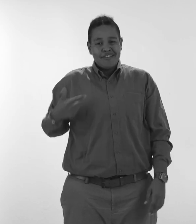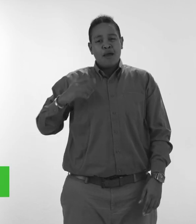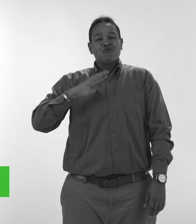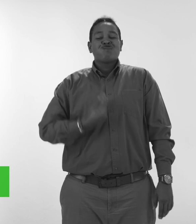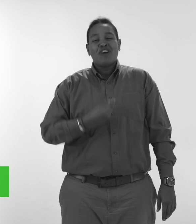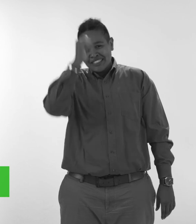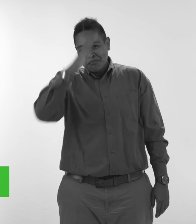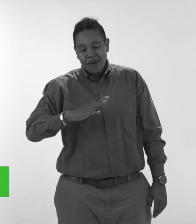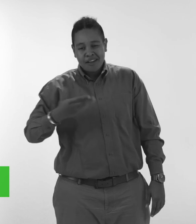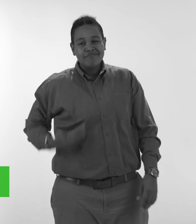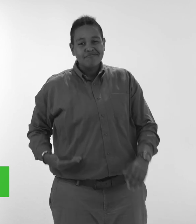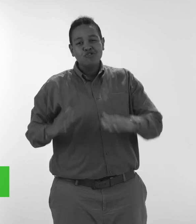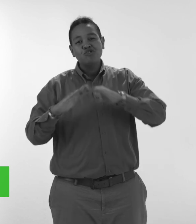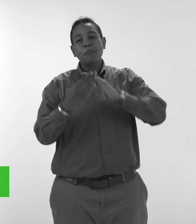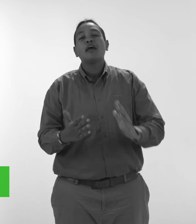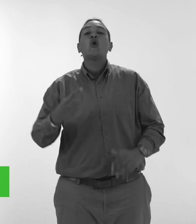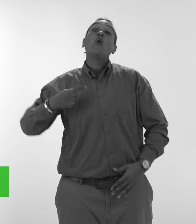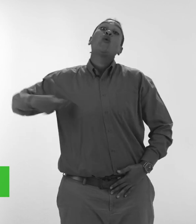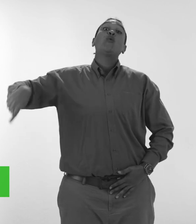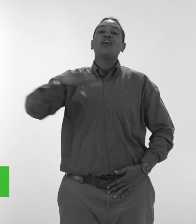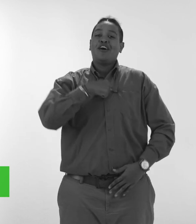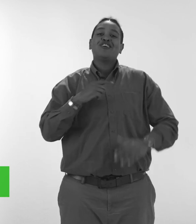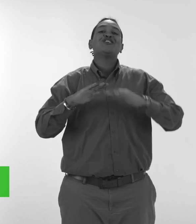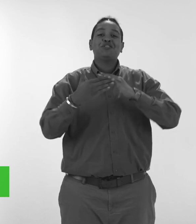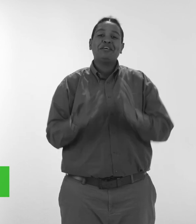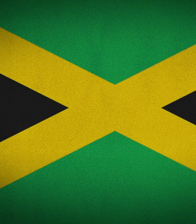I'm a trans man. I'm Jamaican. We are Jamaicans.